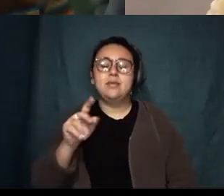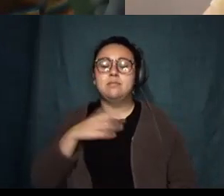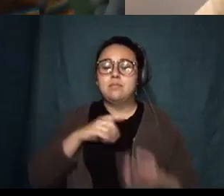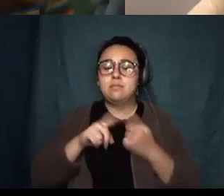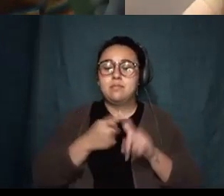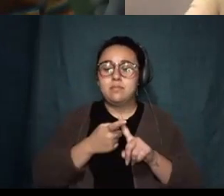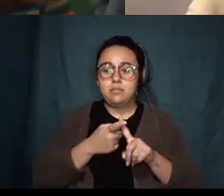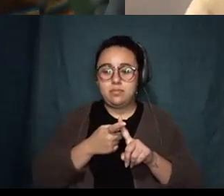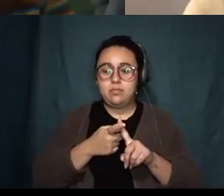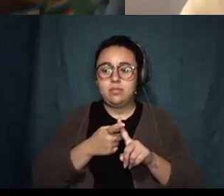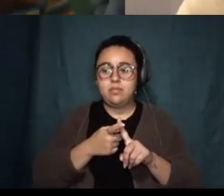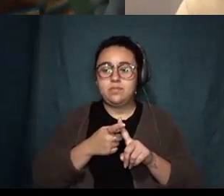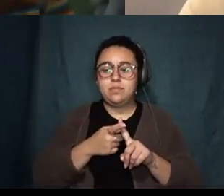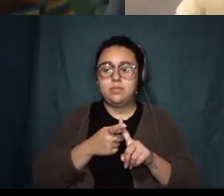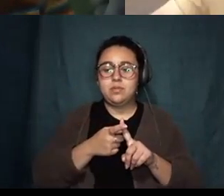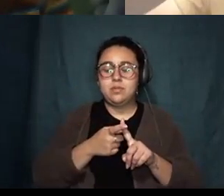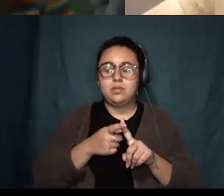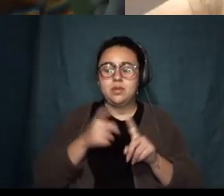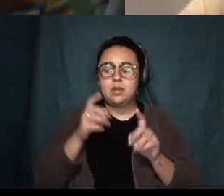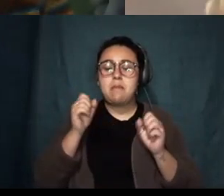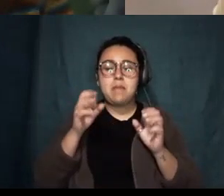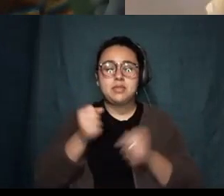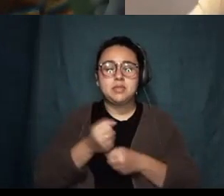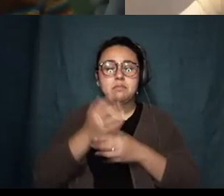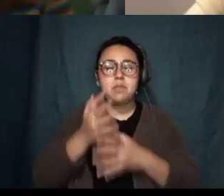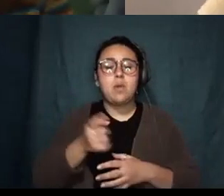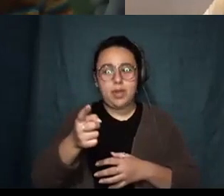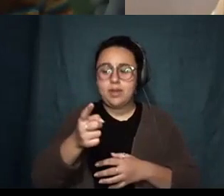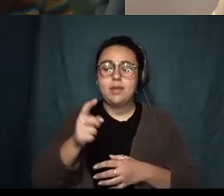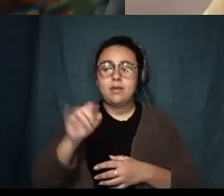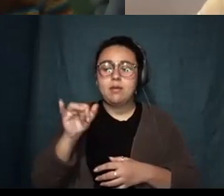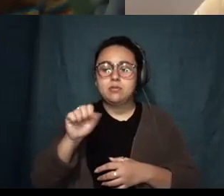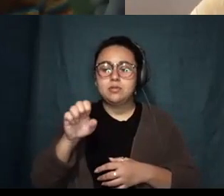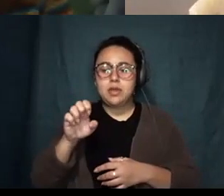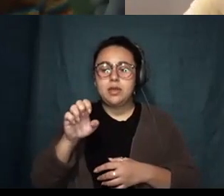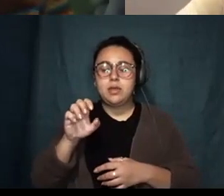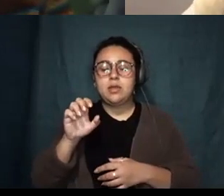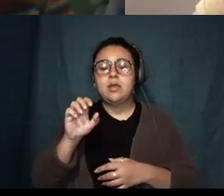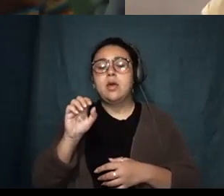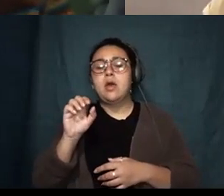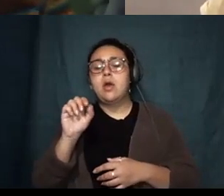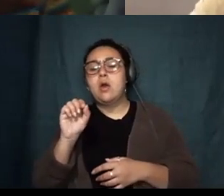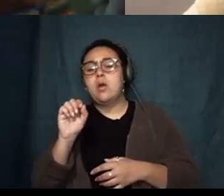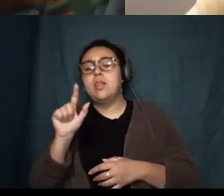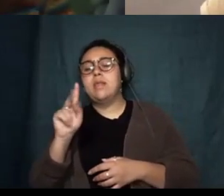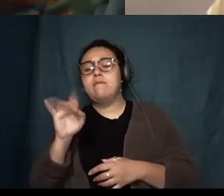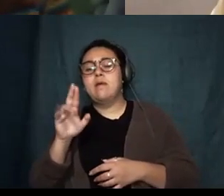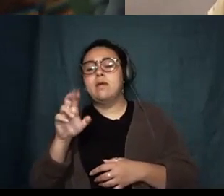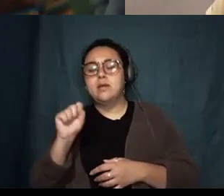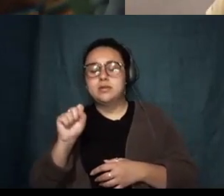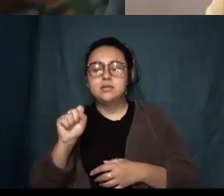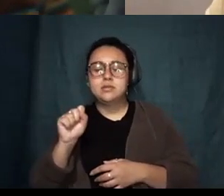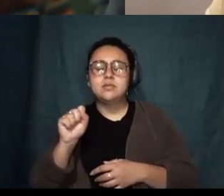poet Jose Olivares who has another wonderful book that everyone should read called Citizen Illegal um we play like